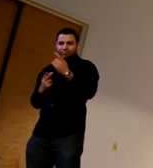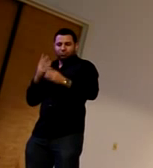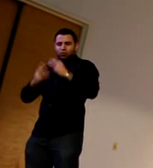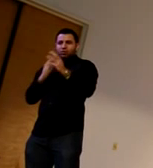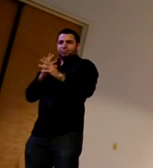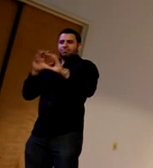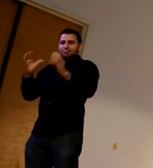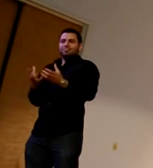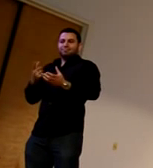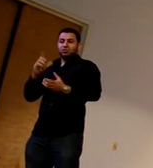proud of yourself right